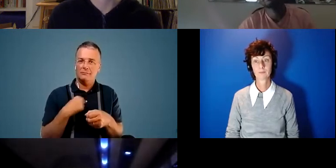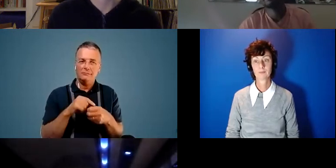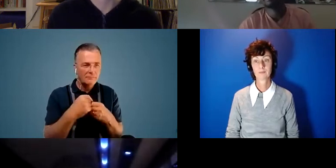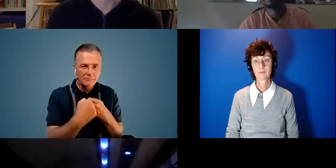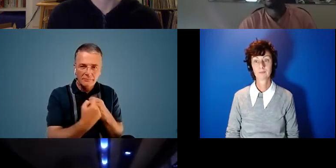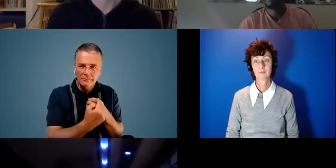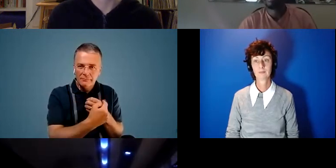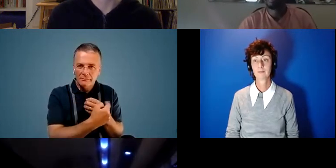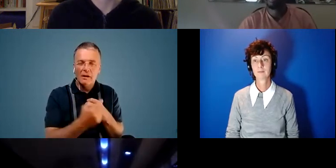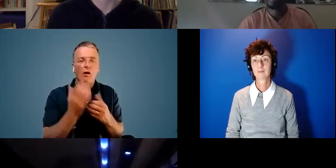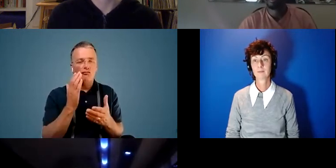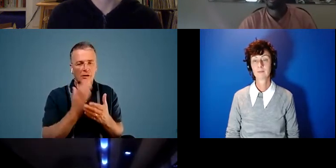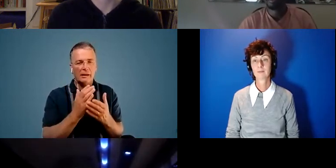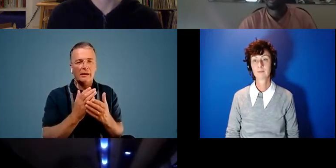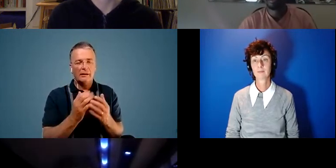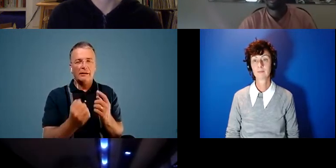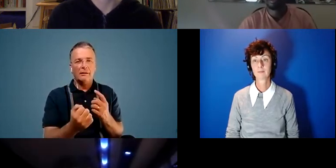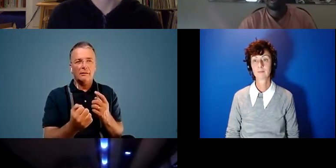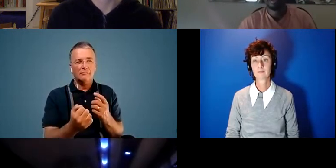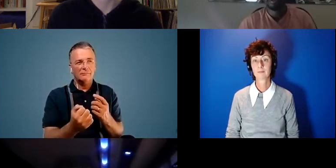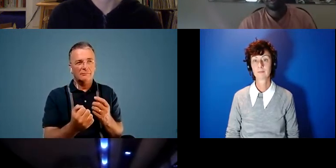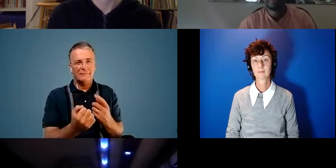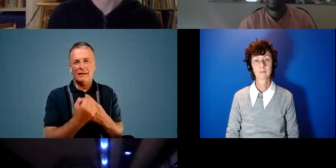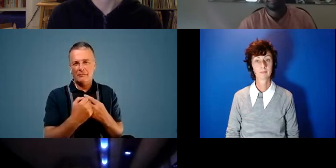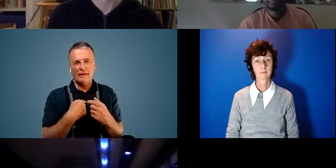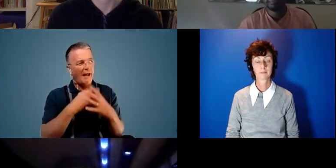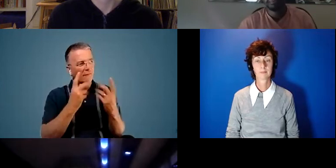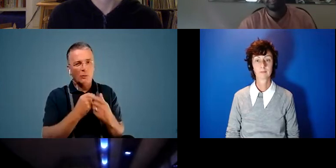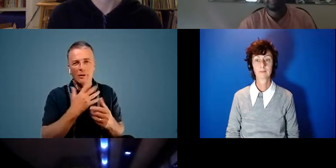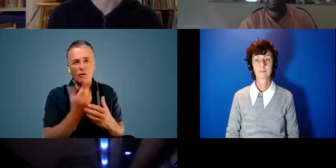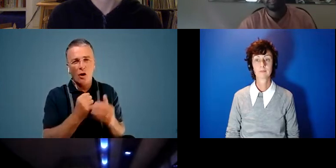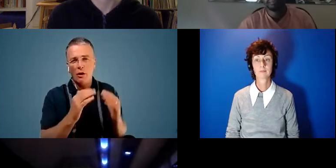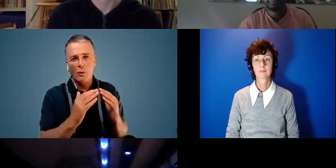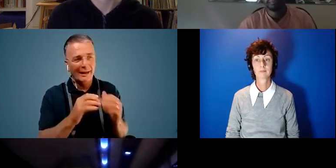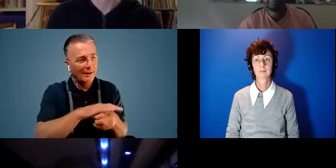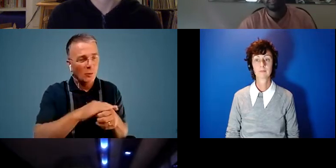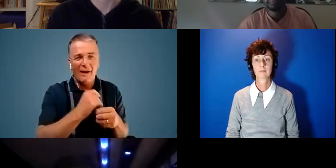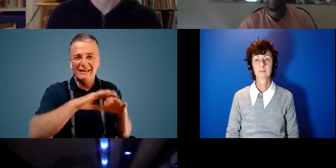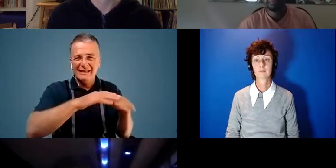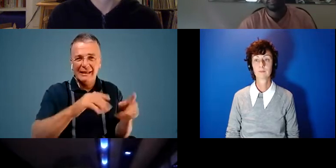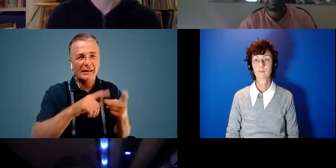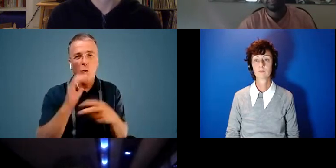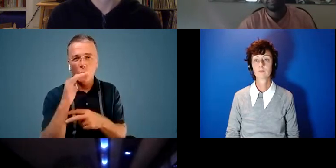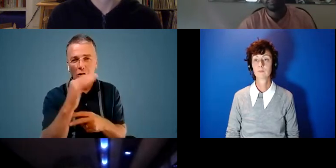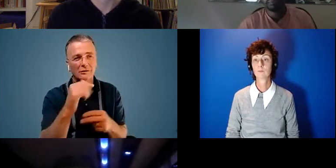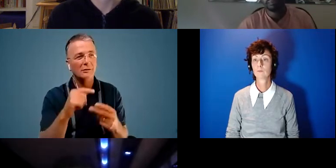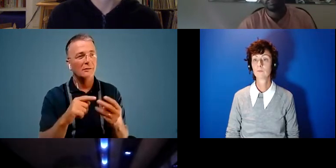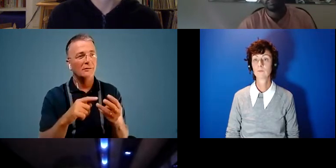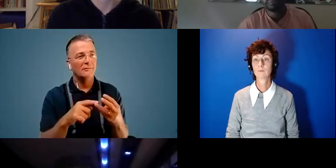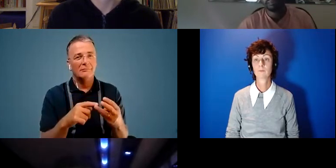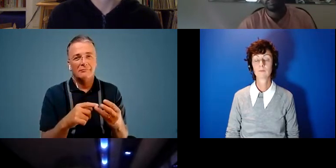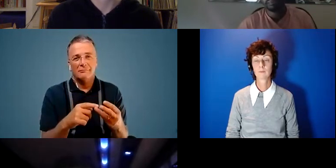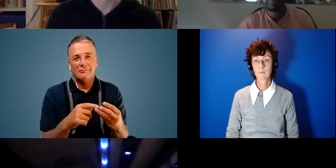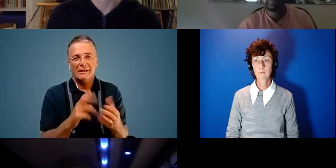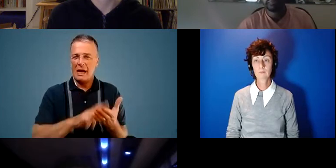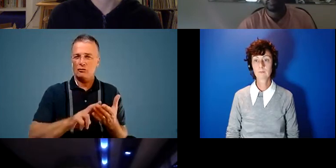is really home for me everything that we've got locally we've got we've got sea we've got woods we've got um you know all